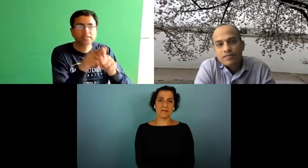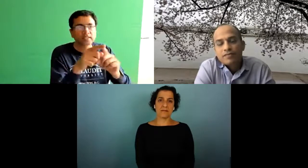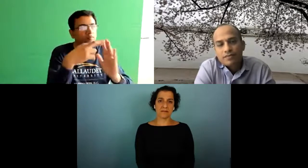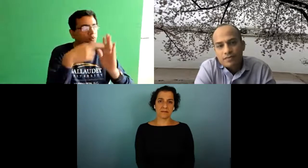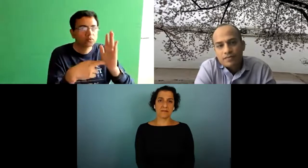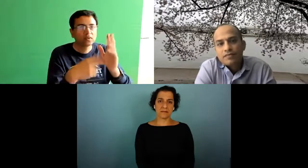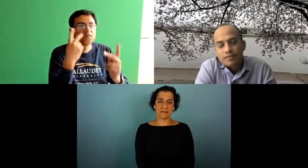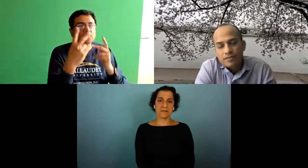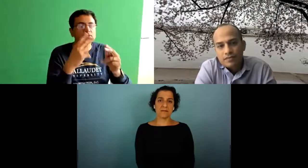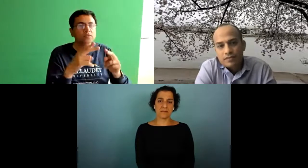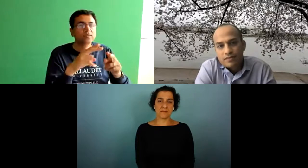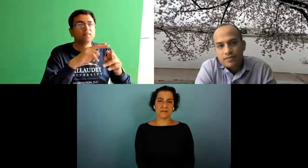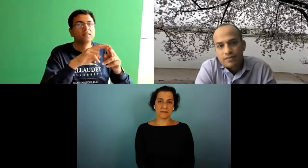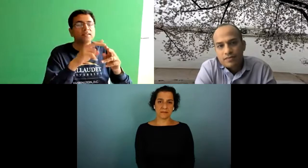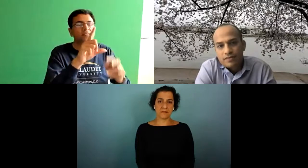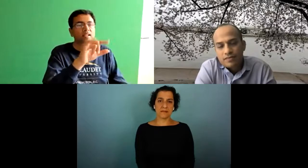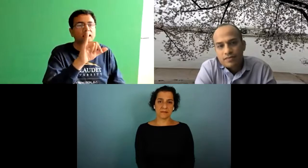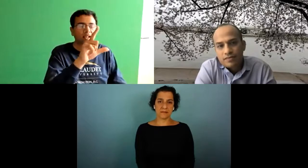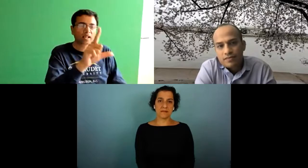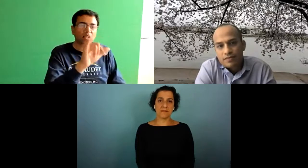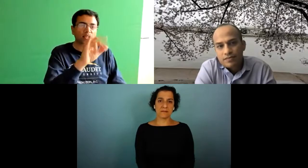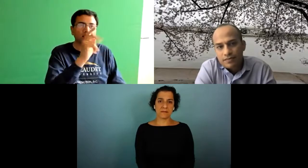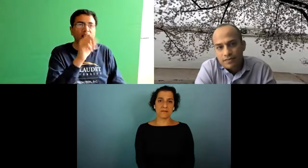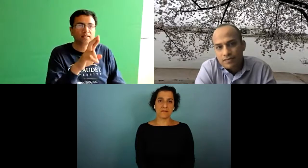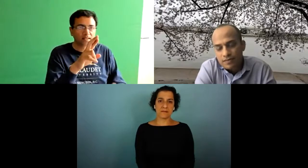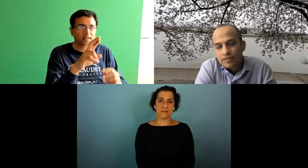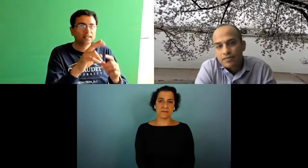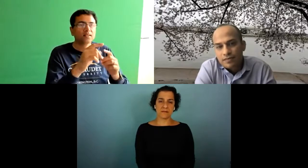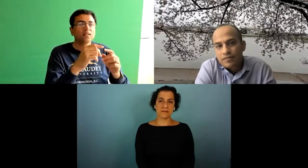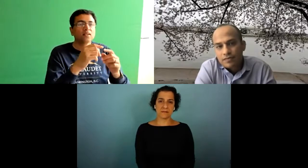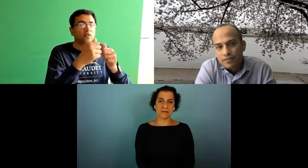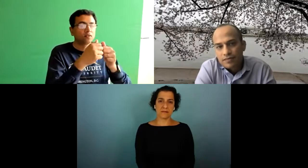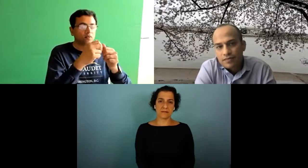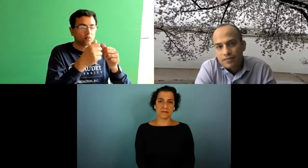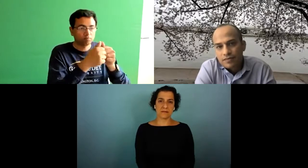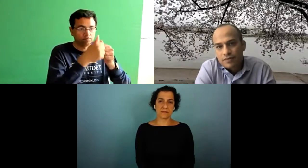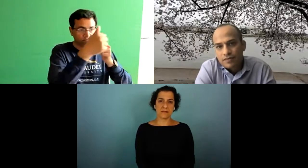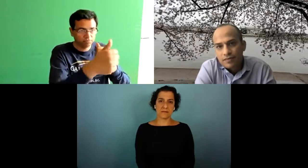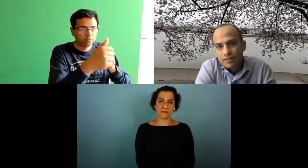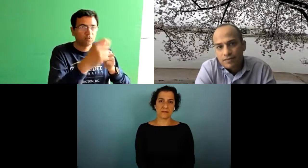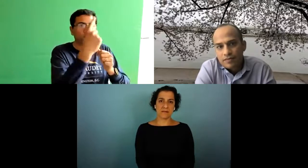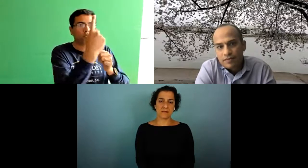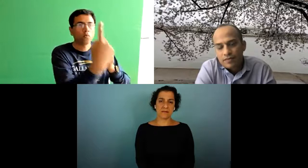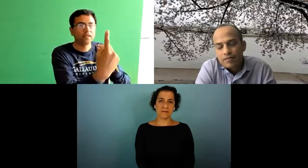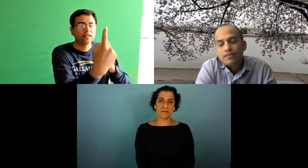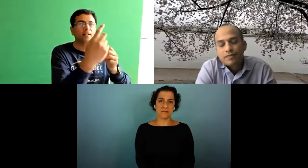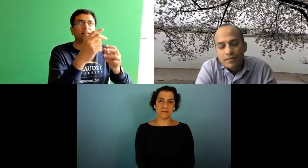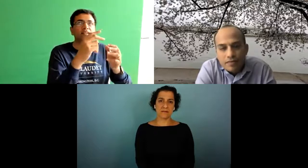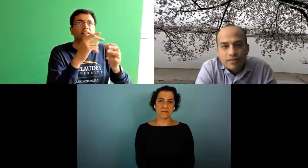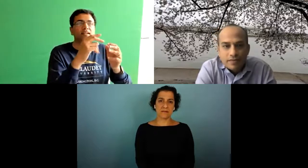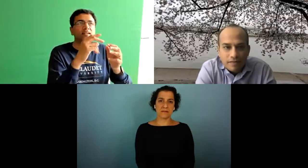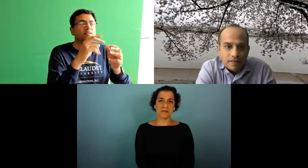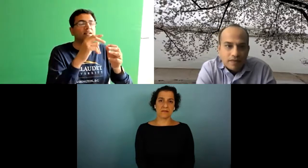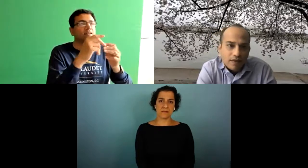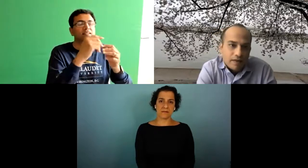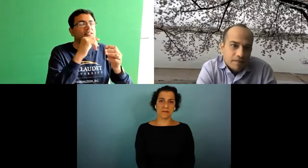earshot but visual communication doesn't follow that same rule the drop-off is linear so the farther away